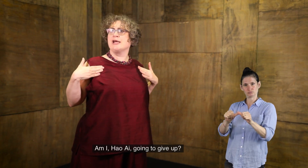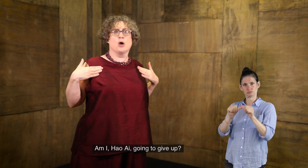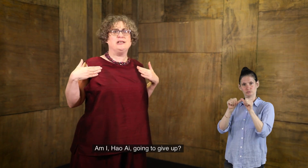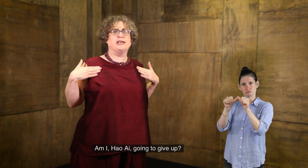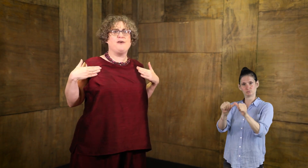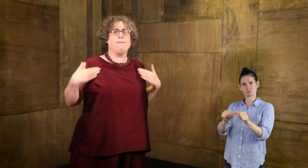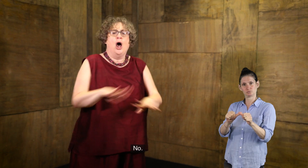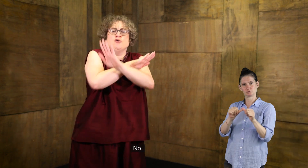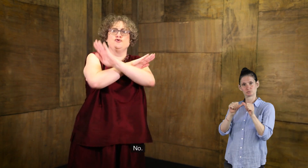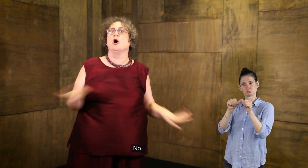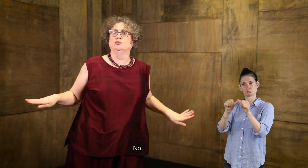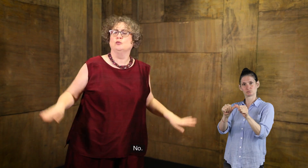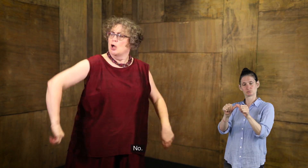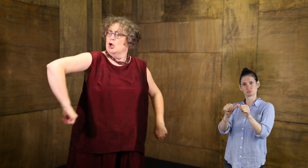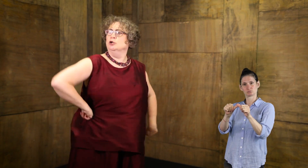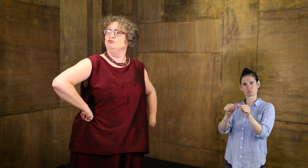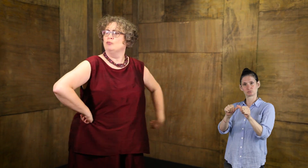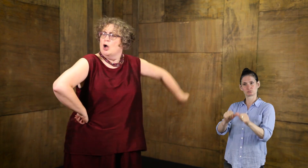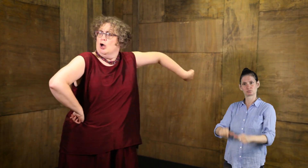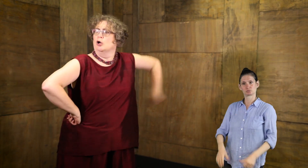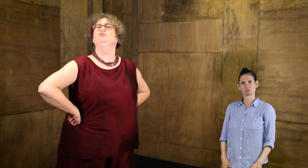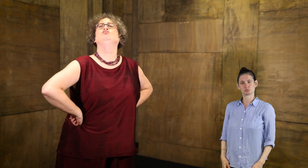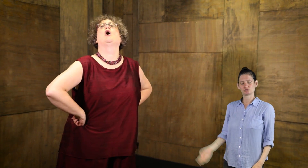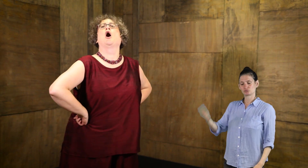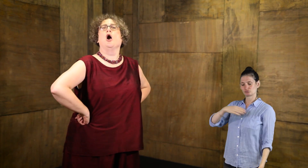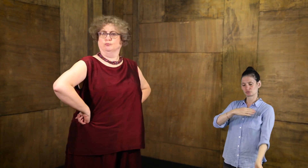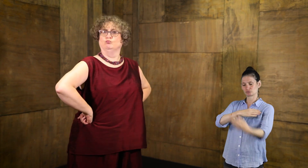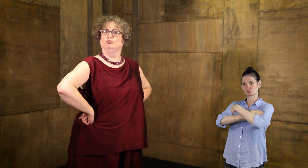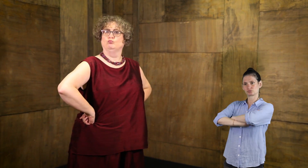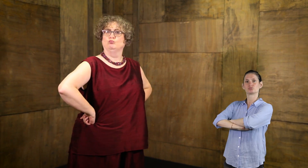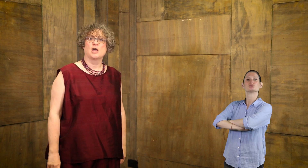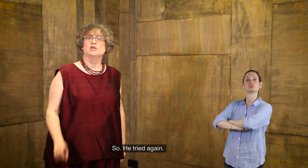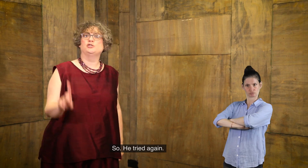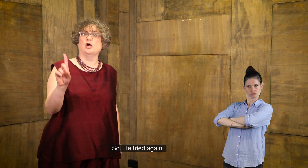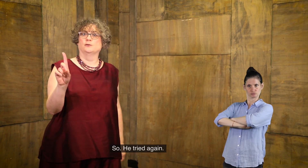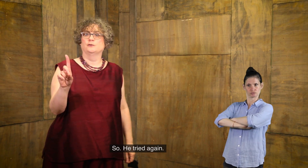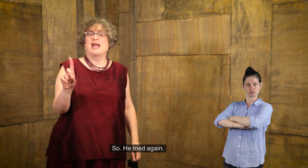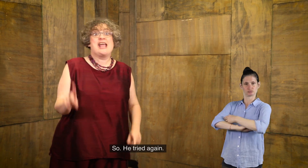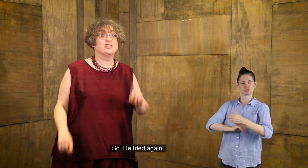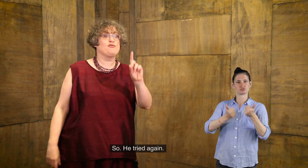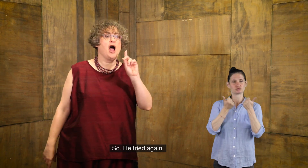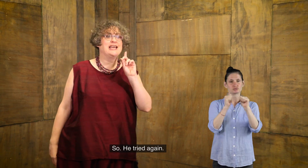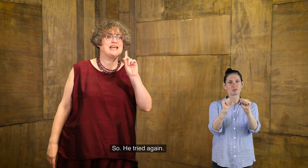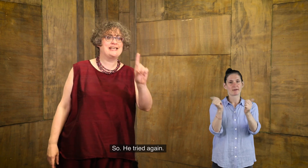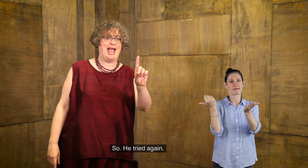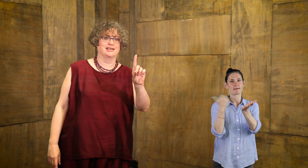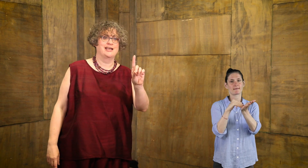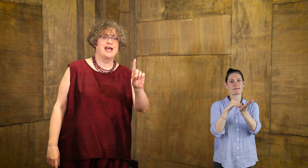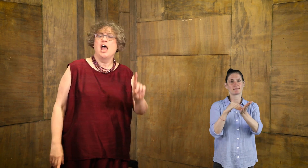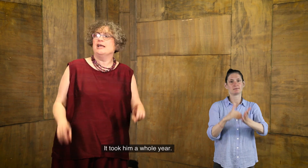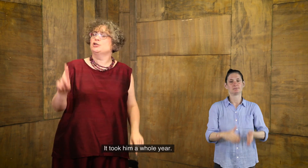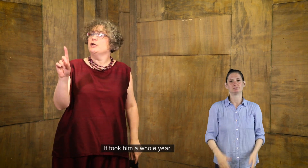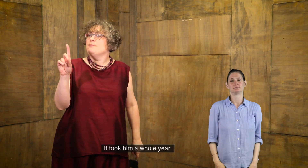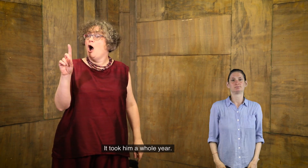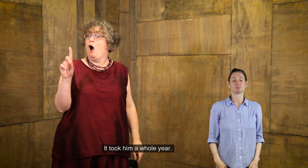how I, going to give up? No. Hum, hum, hum, hum. So, he tried again.